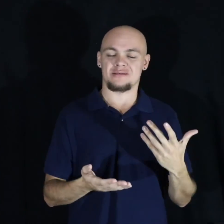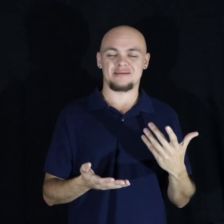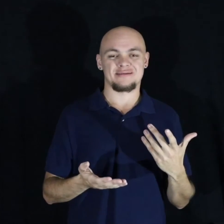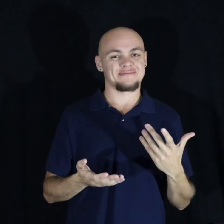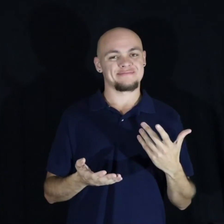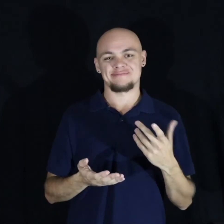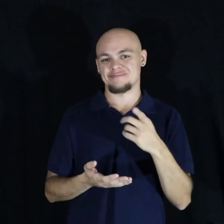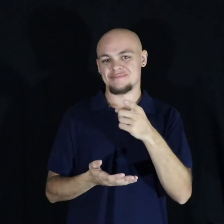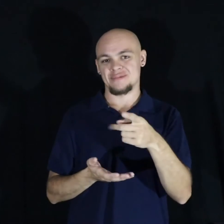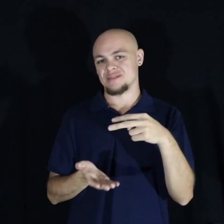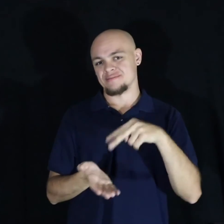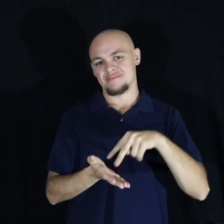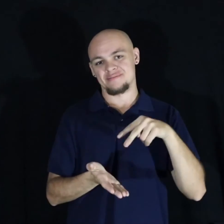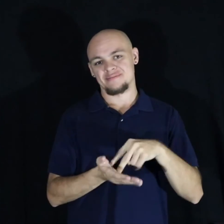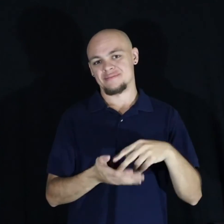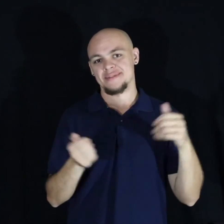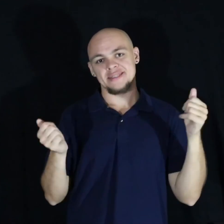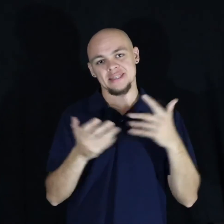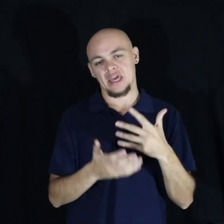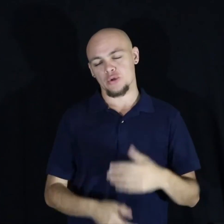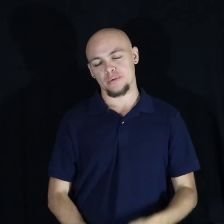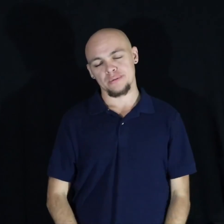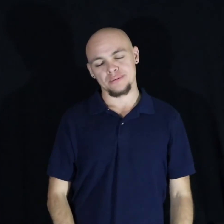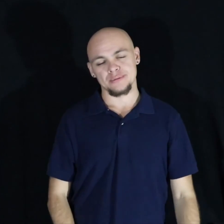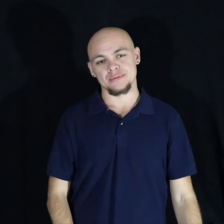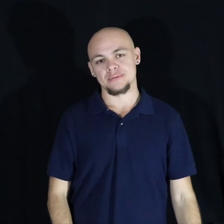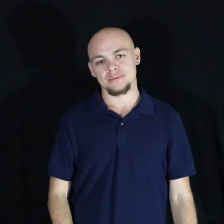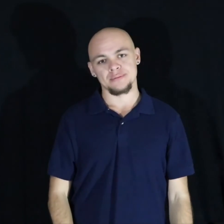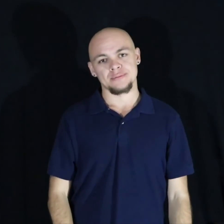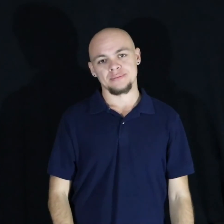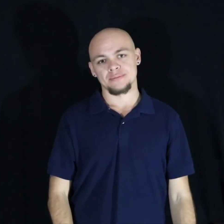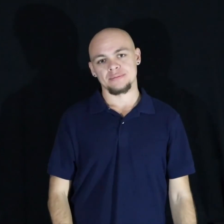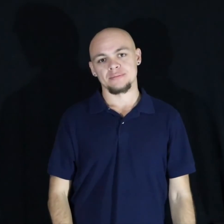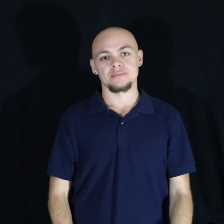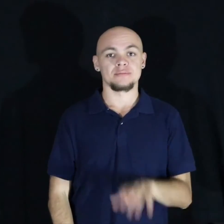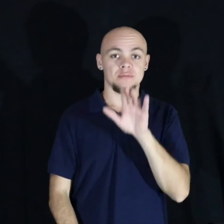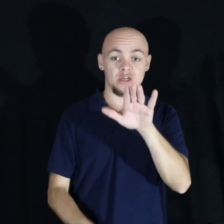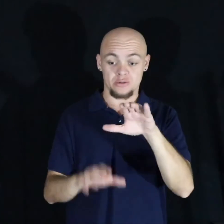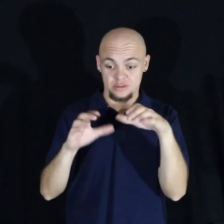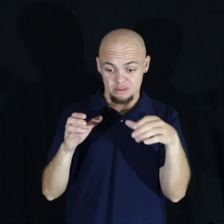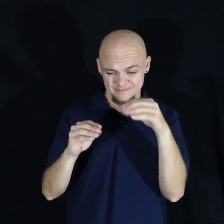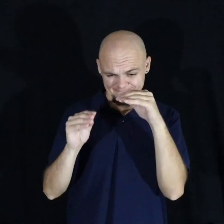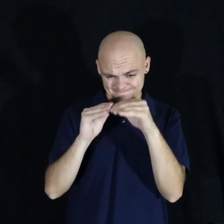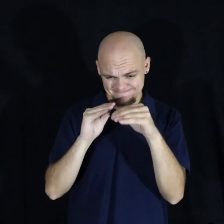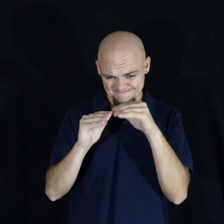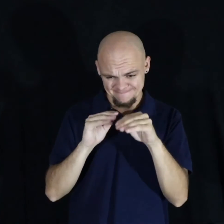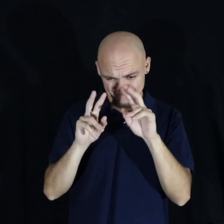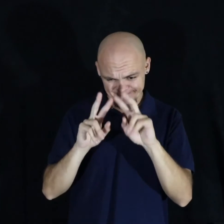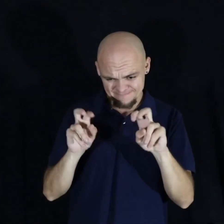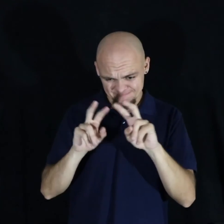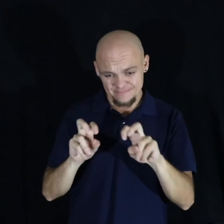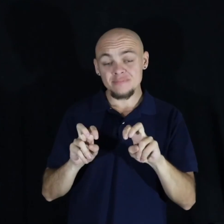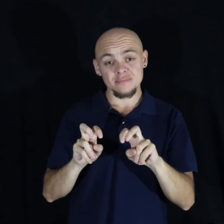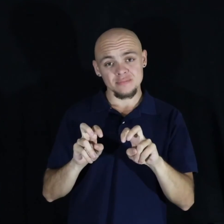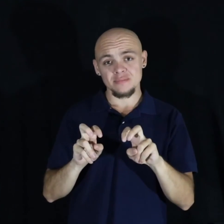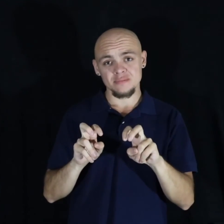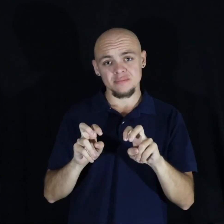stage, you will just be a scared punk. Audit your circle and